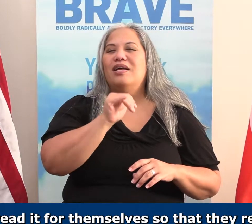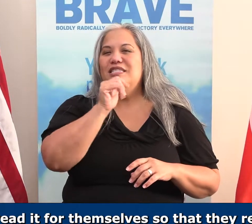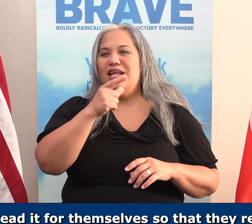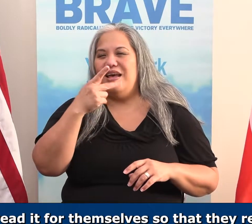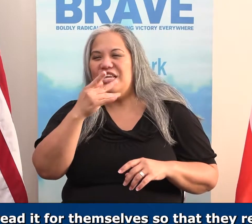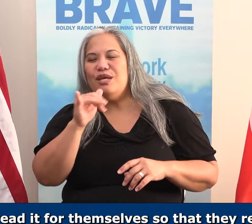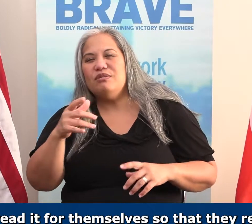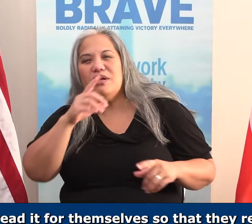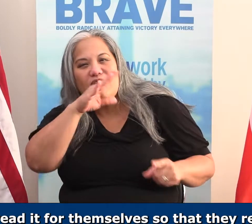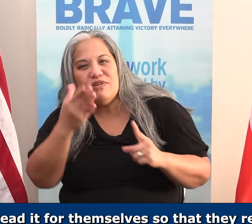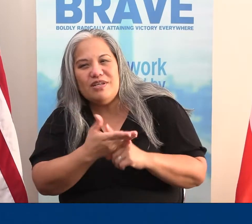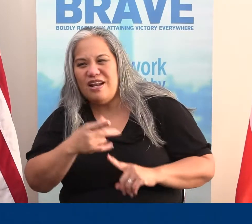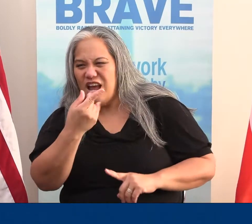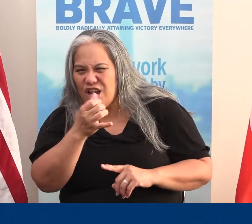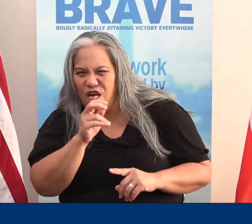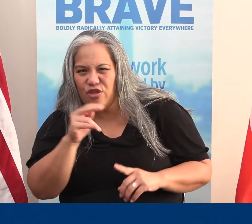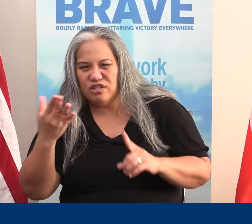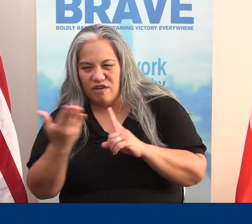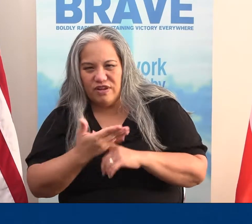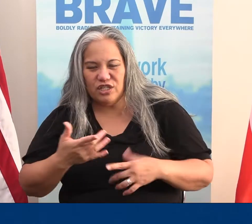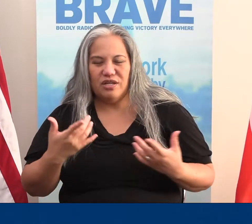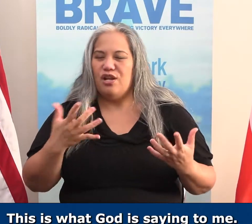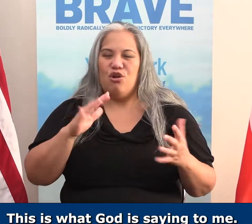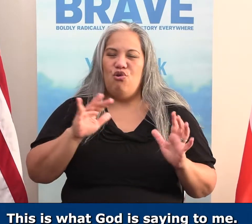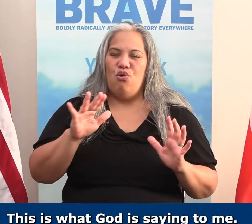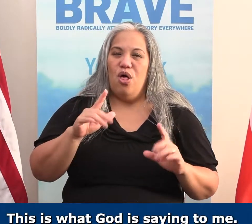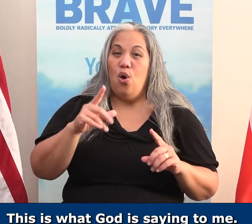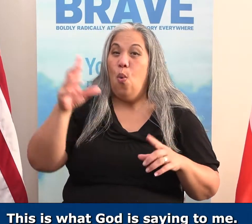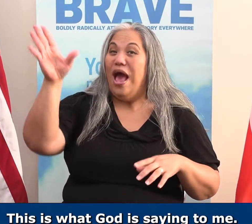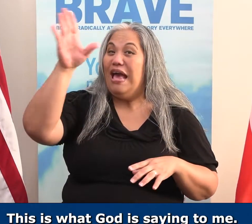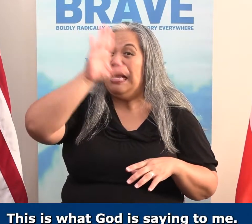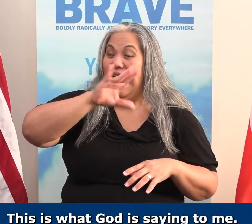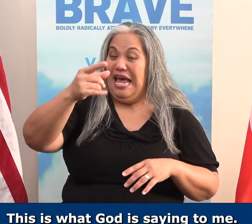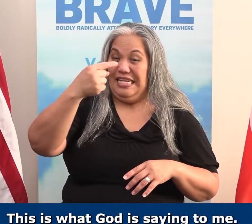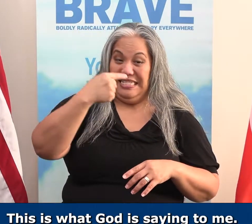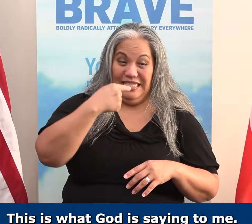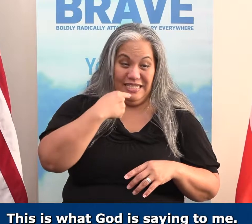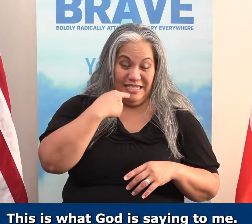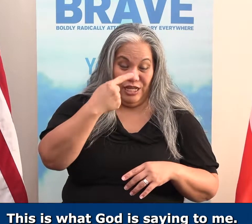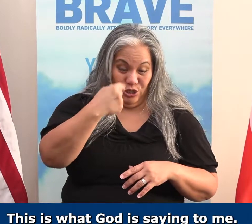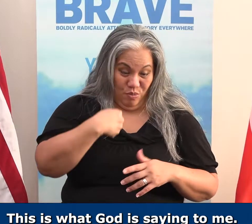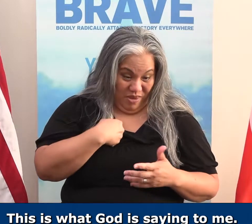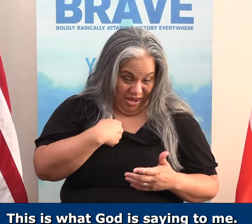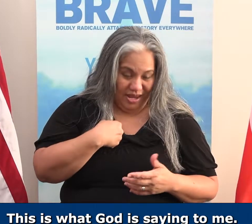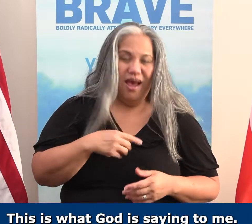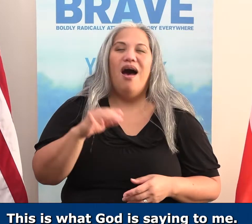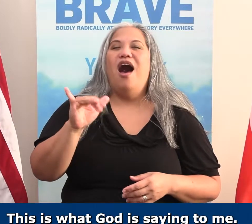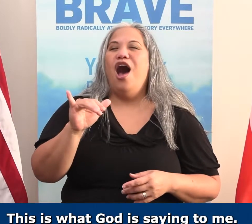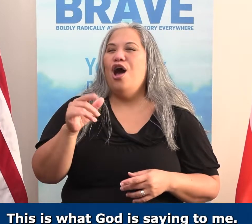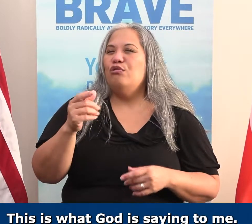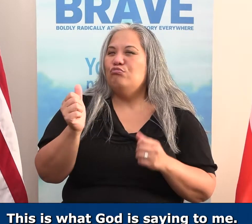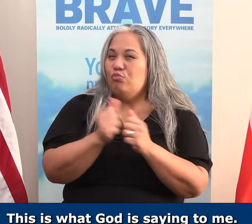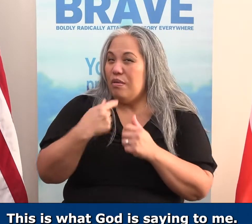is not Kip's convictions. This is not Gunther's convictions. This is what God is saying to me. Are you with me right here, guys?